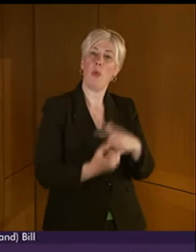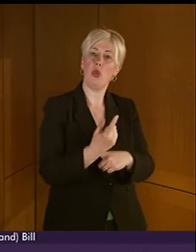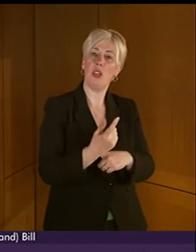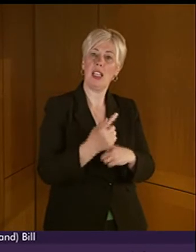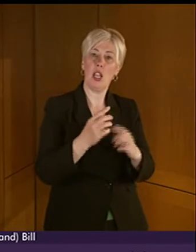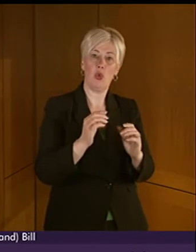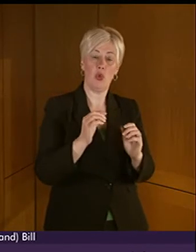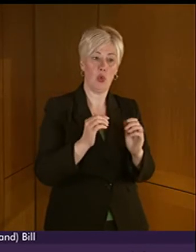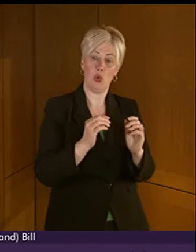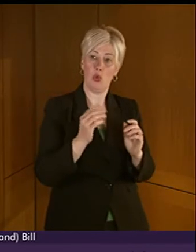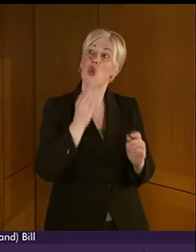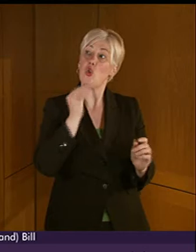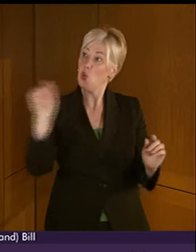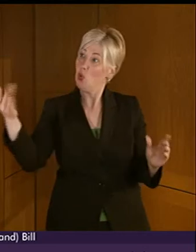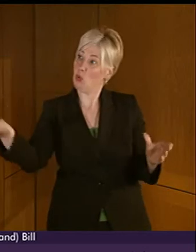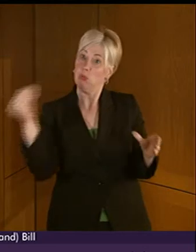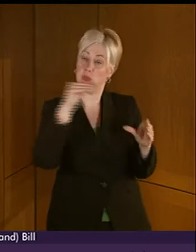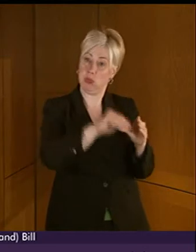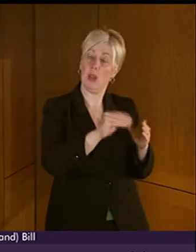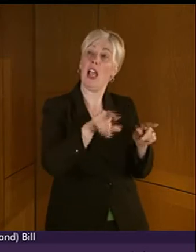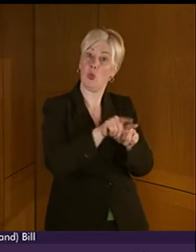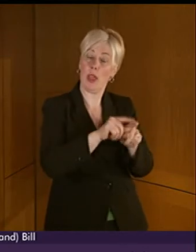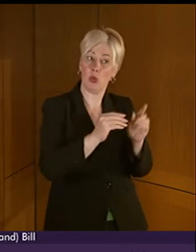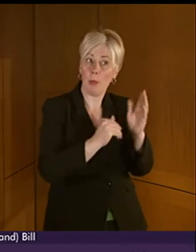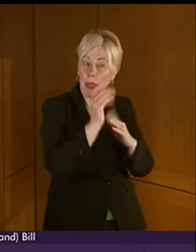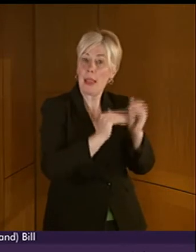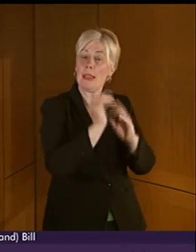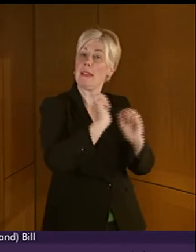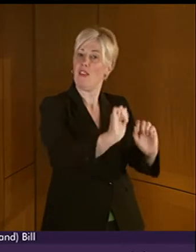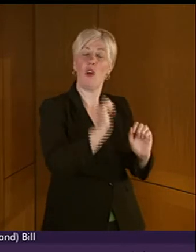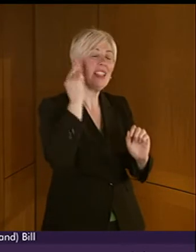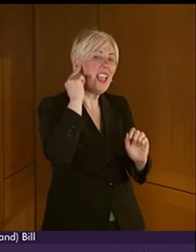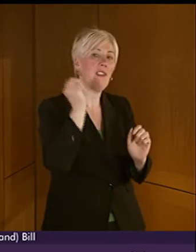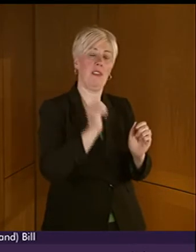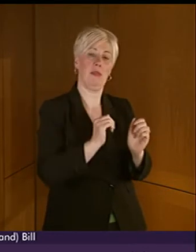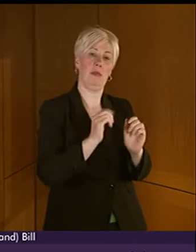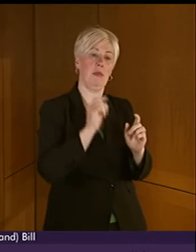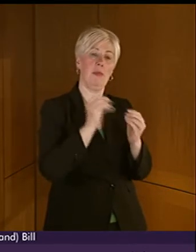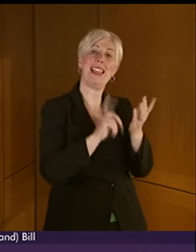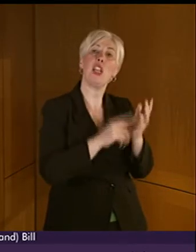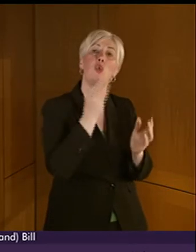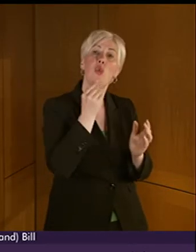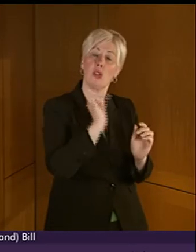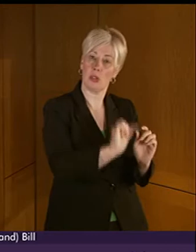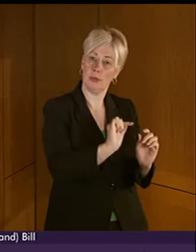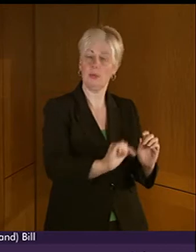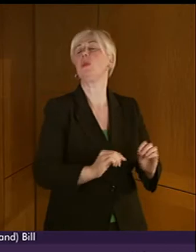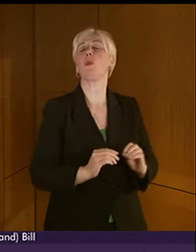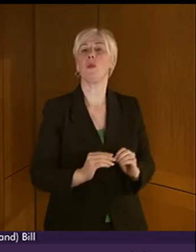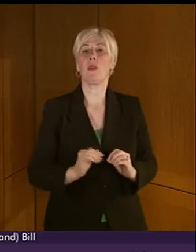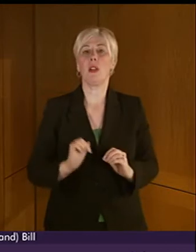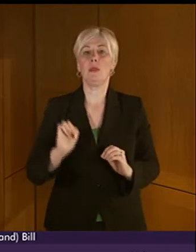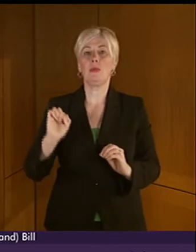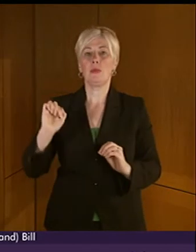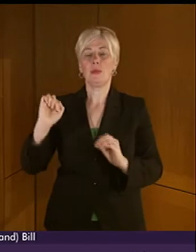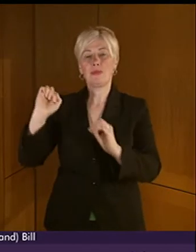and hearing impaired community. But, once we consider that the provisions of the Equality Act that apply to deaf and hearing impaired people are those